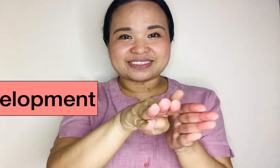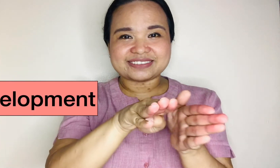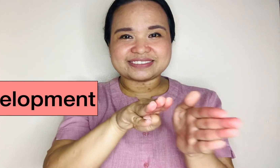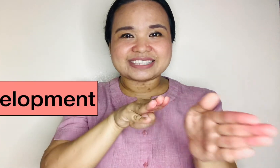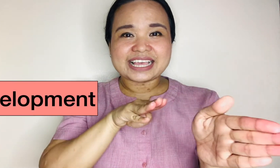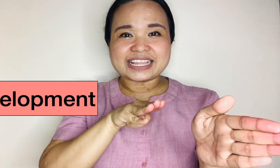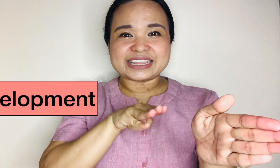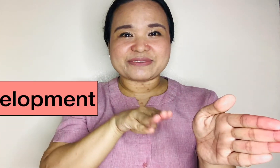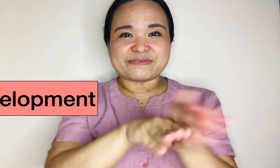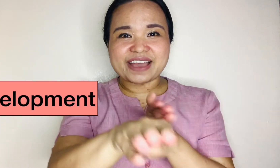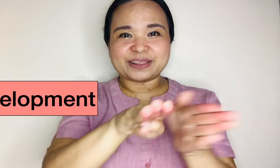Development.